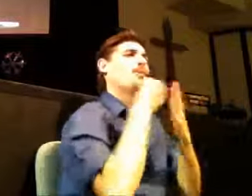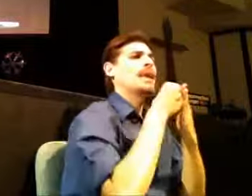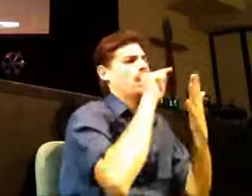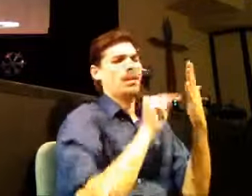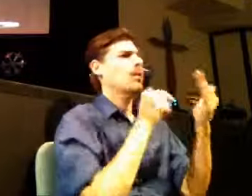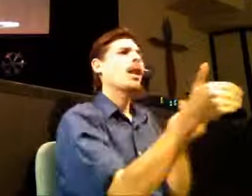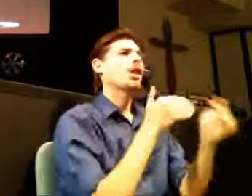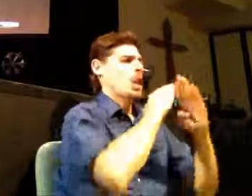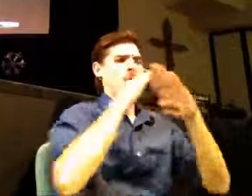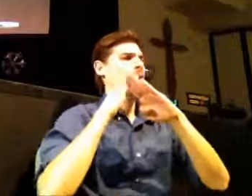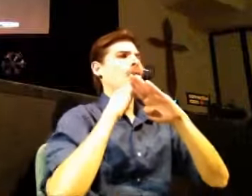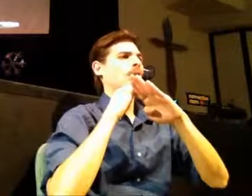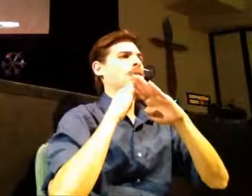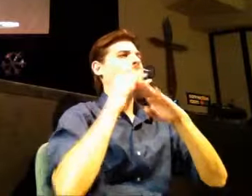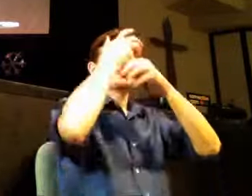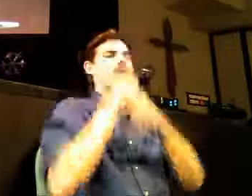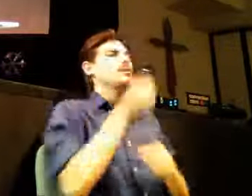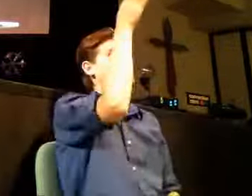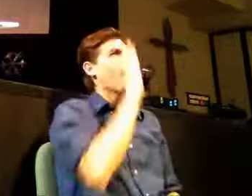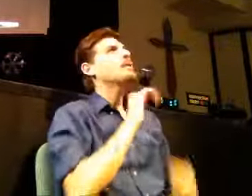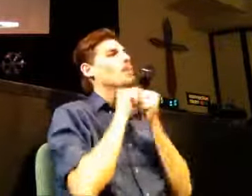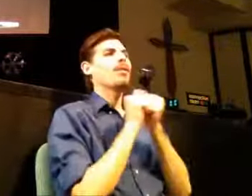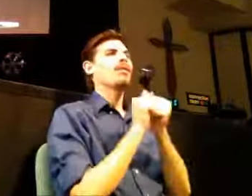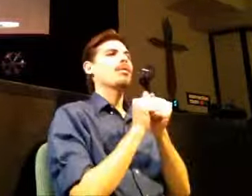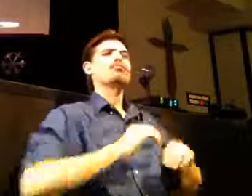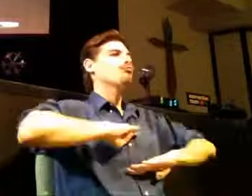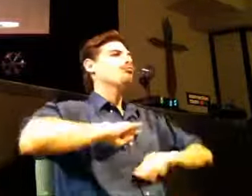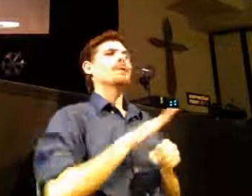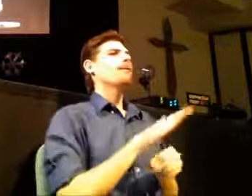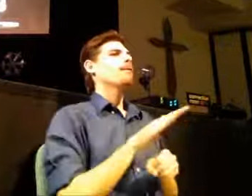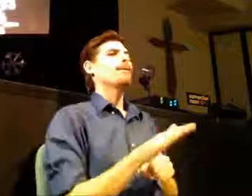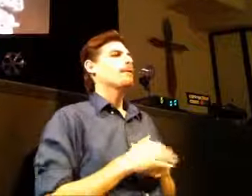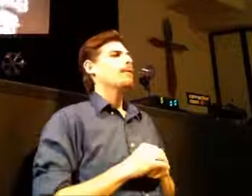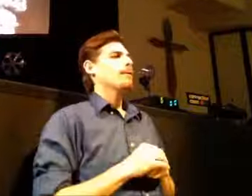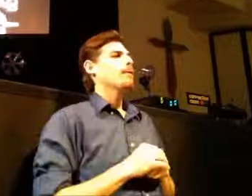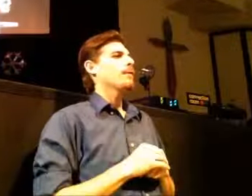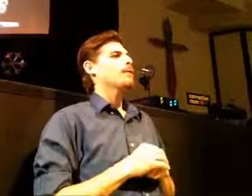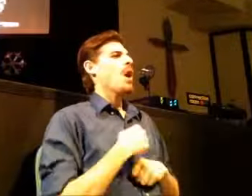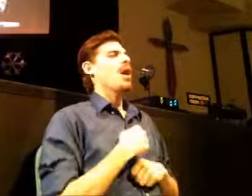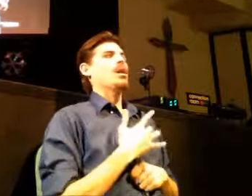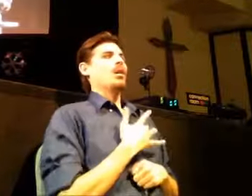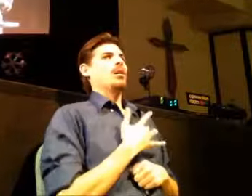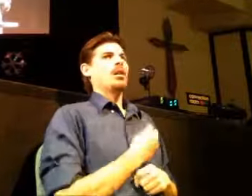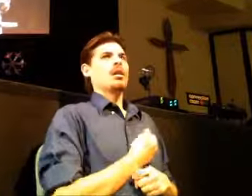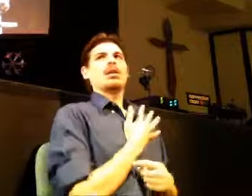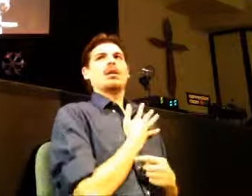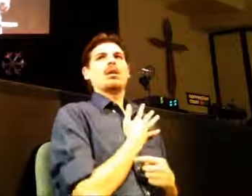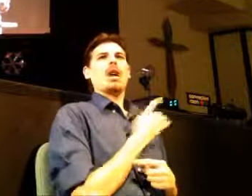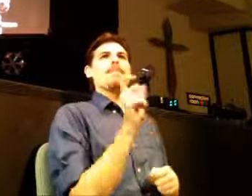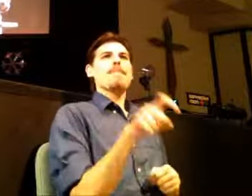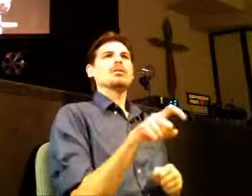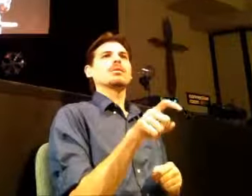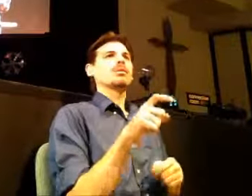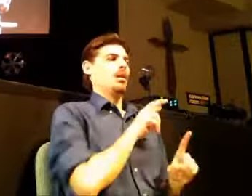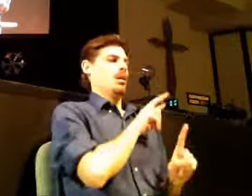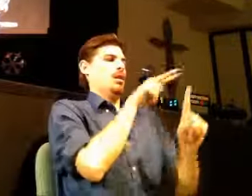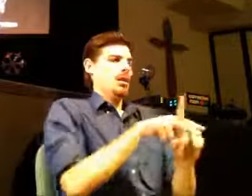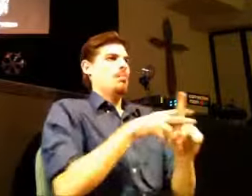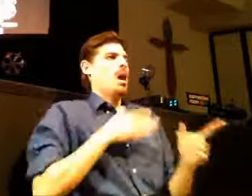God was saying, I am with you and that is enough. And it was a powerful moment for me and I realized I've got to carry this into my life, my ministry, my relationships. And I only